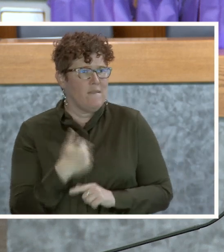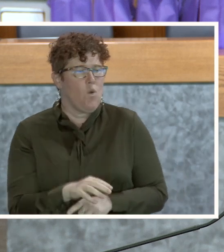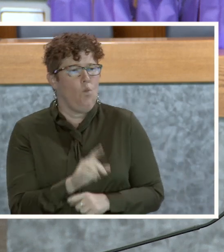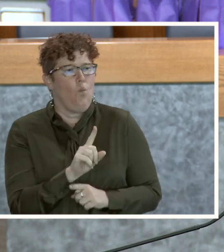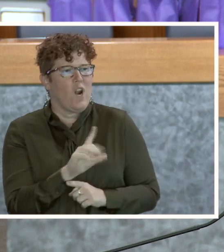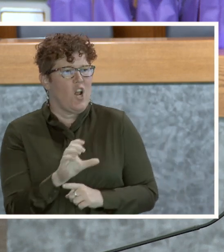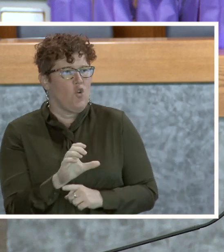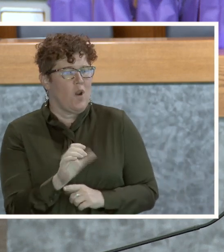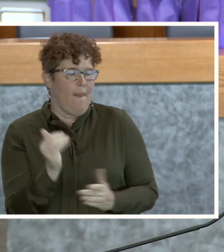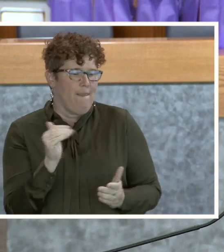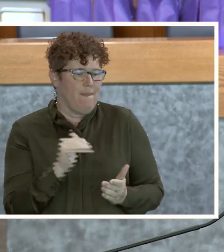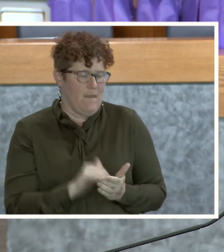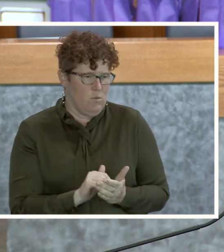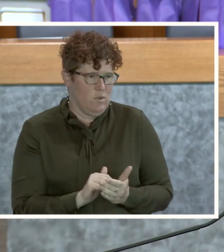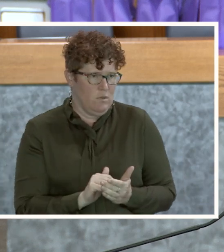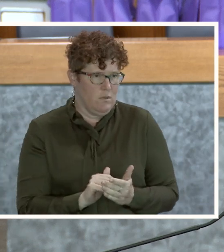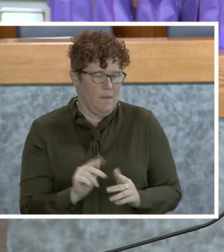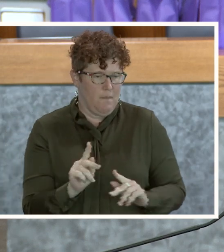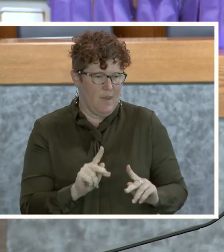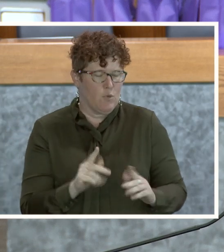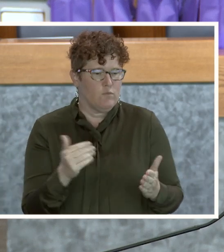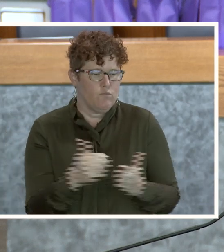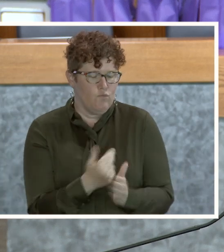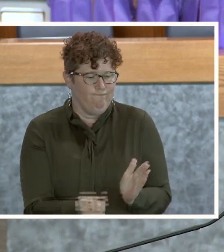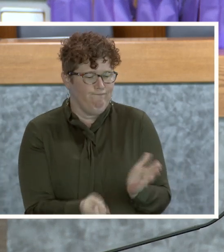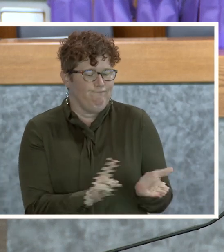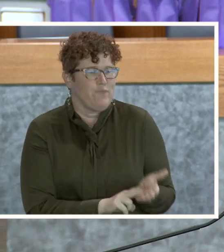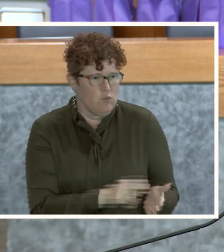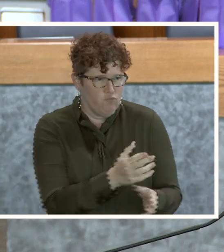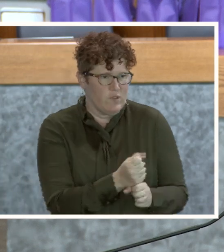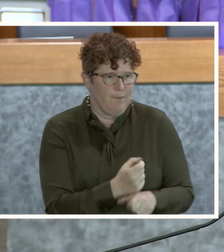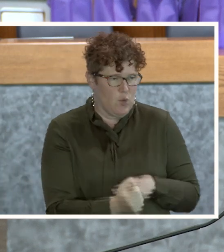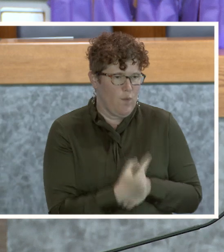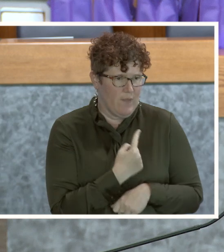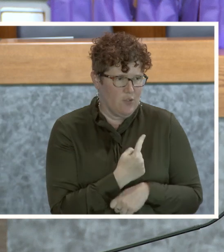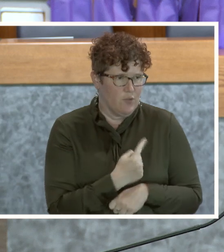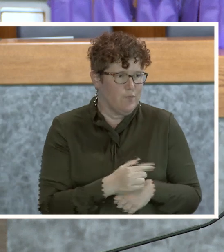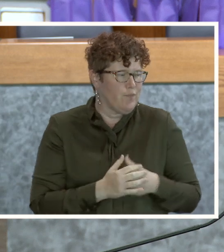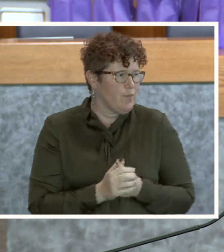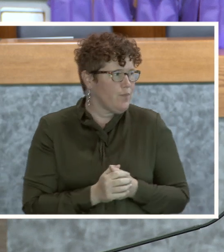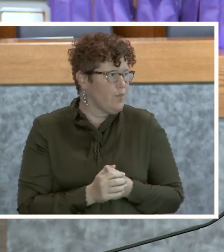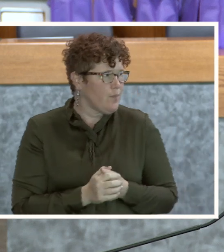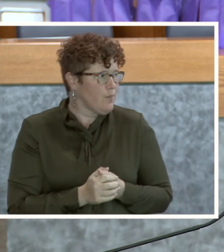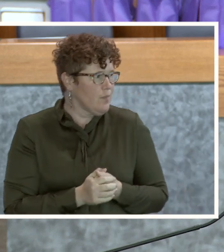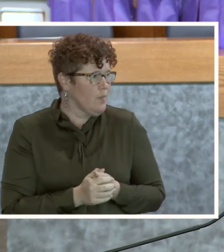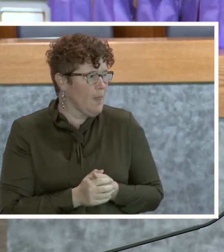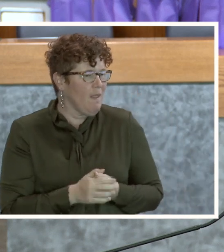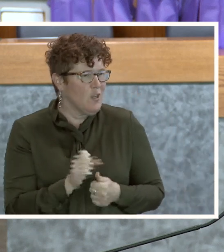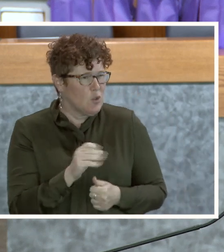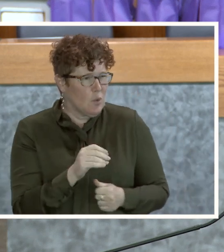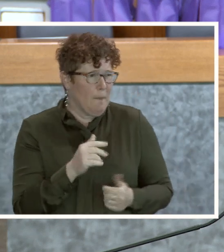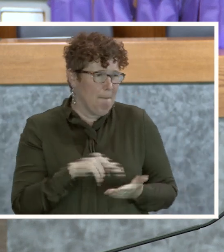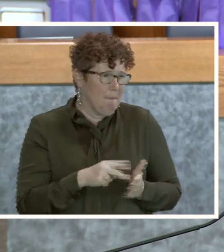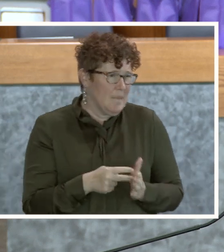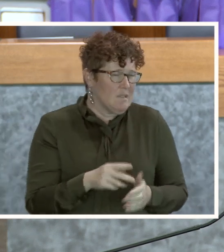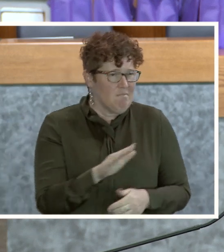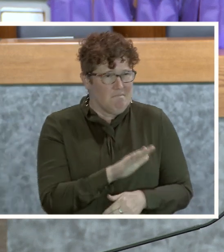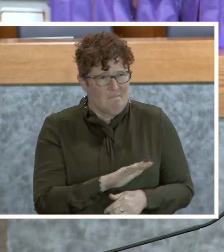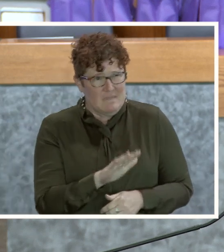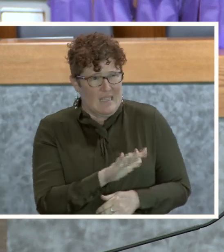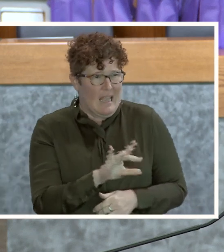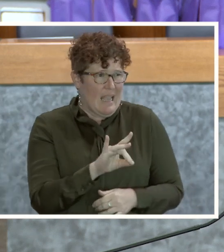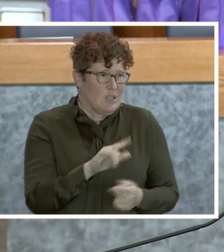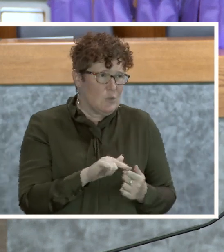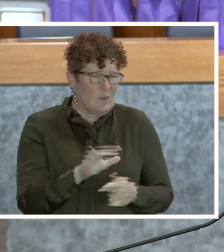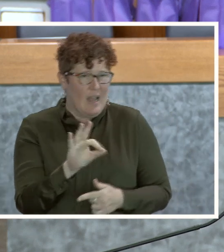,000 people sign up to receive notifications. That's we're averaging somewhere between eight and